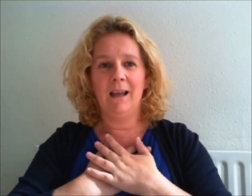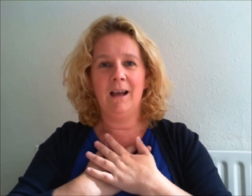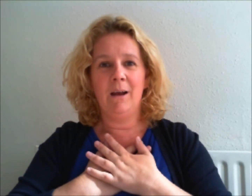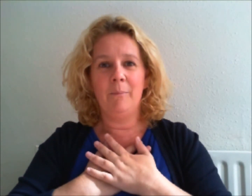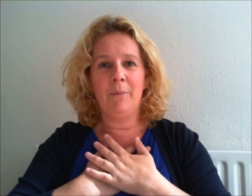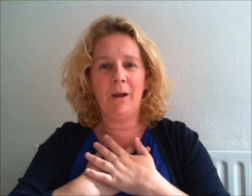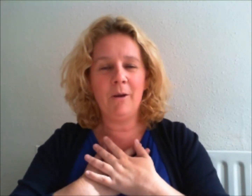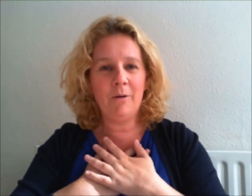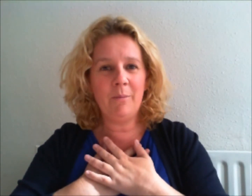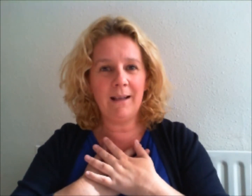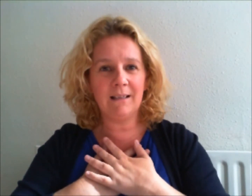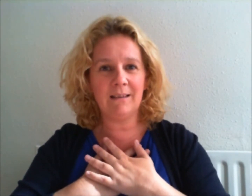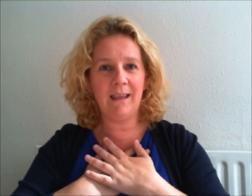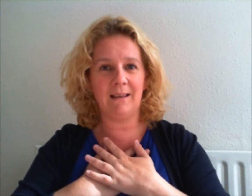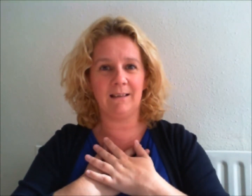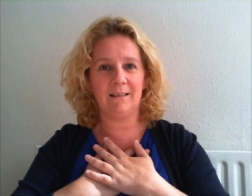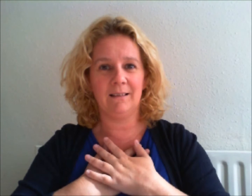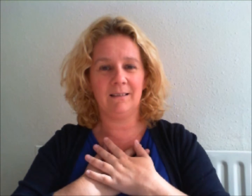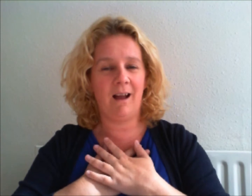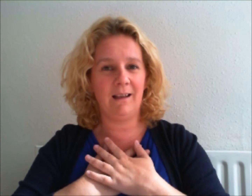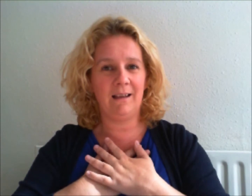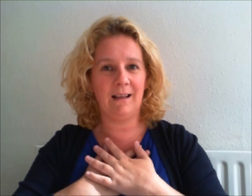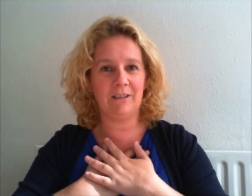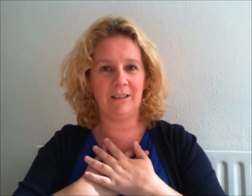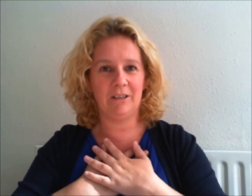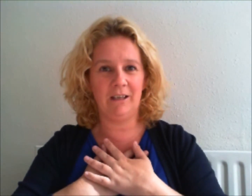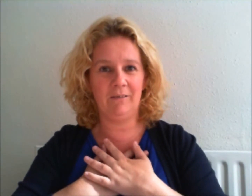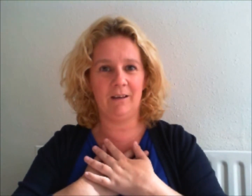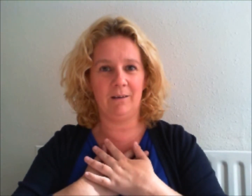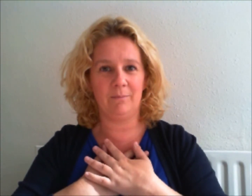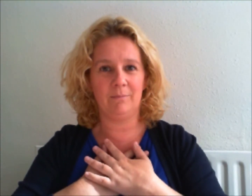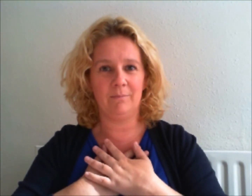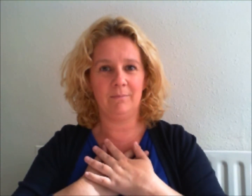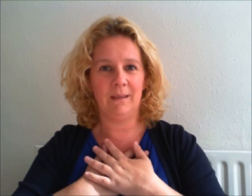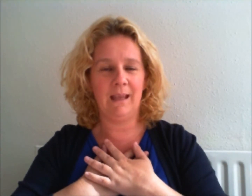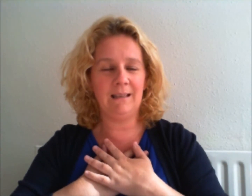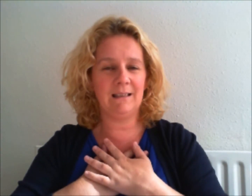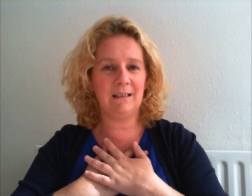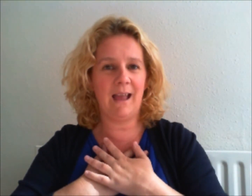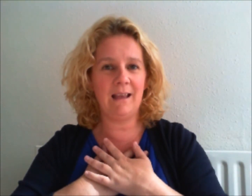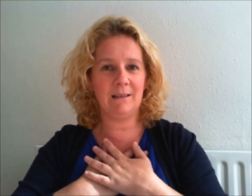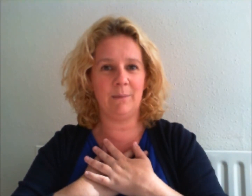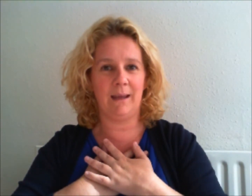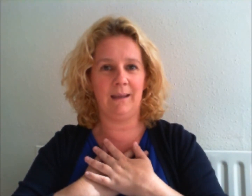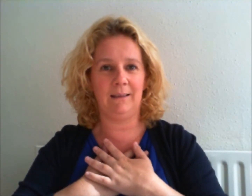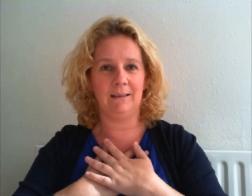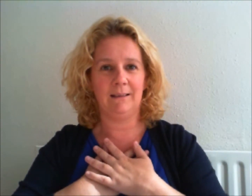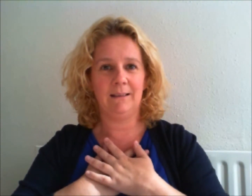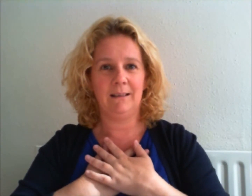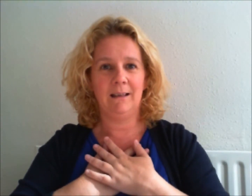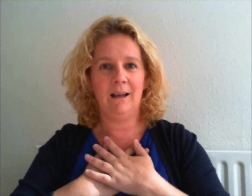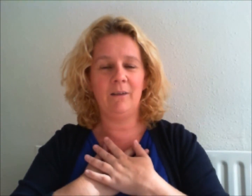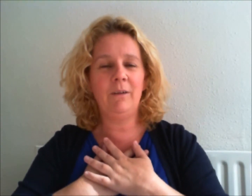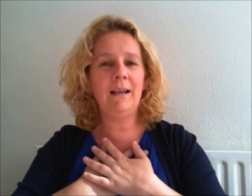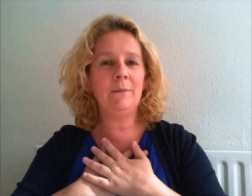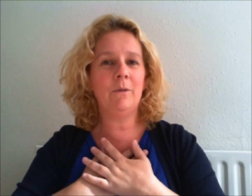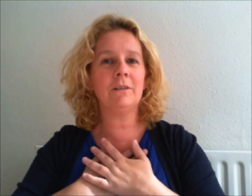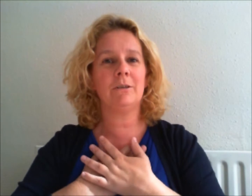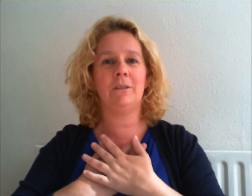But who am I to think that I can actually achieve them? It scares me. I really want to